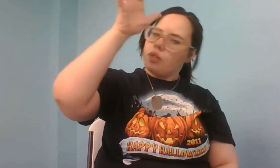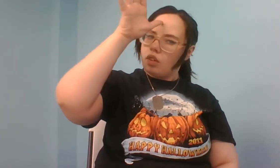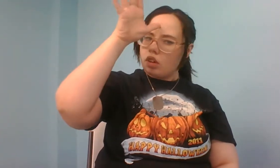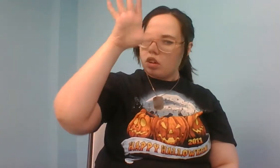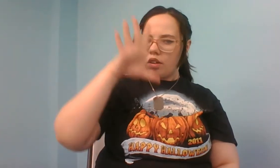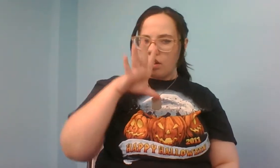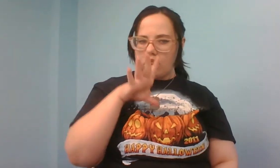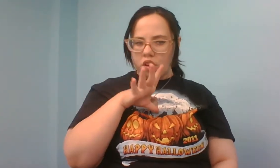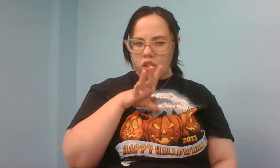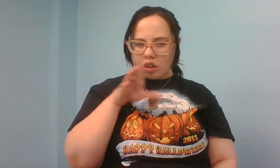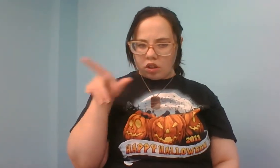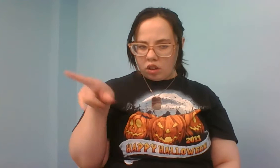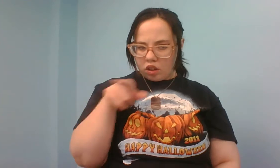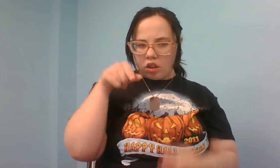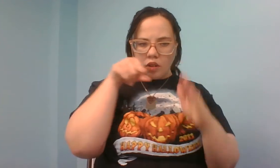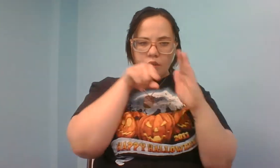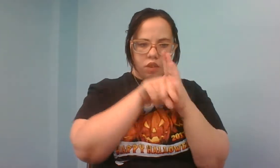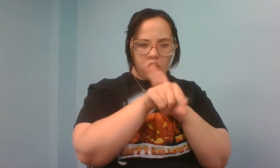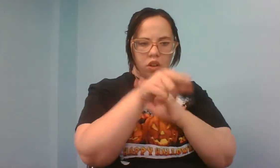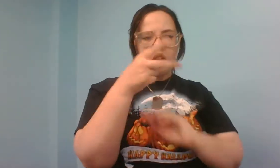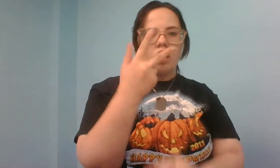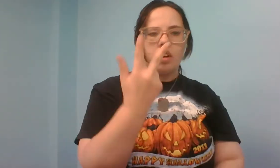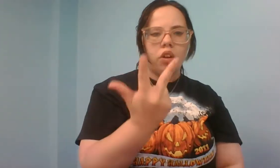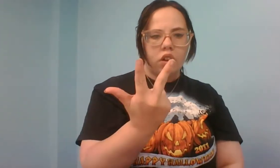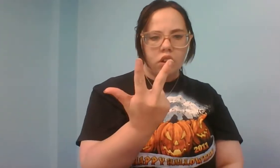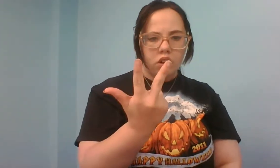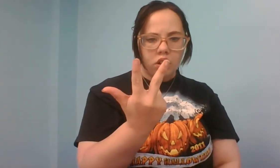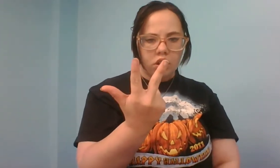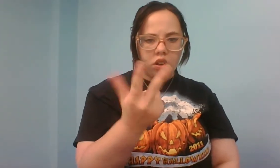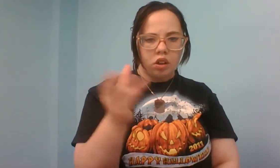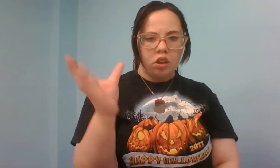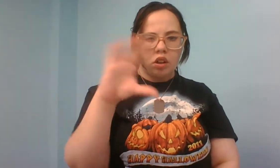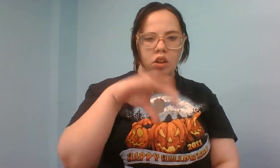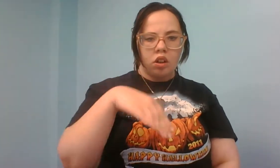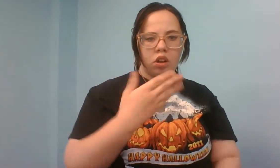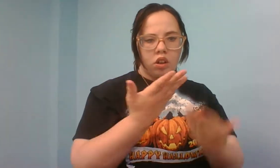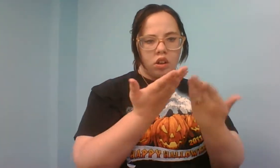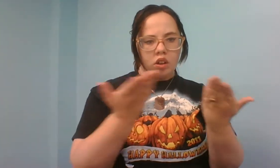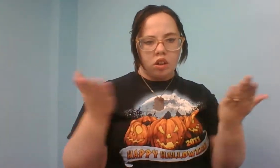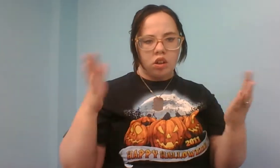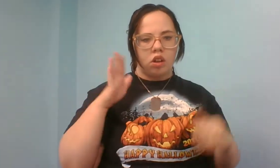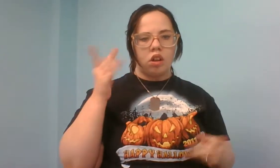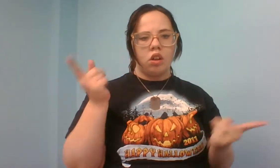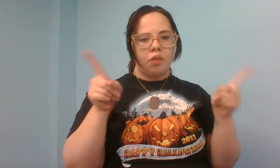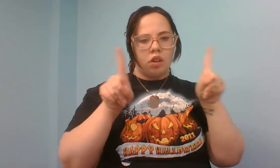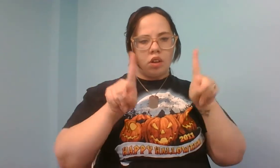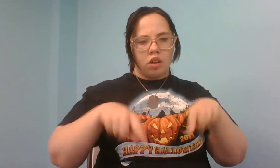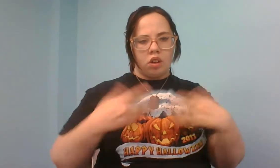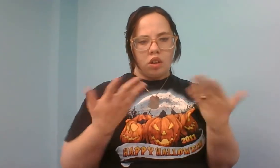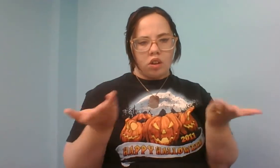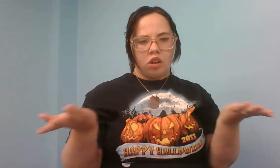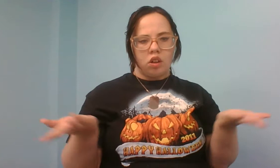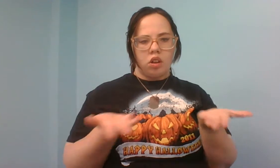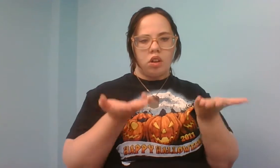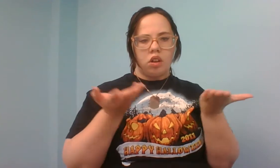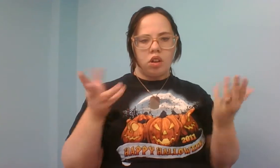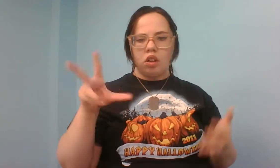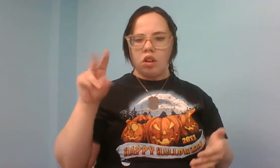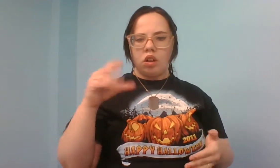man, they say he'll murder three Strange things that happen here, no stranger would it